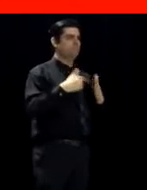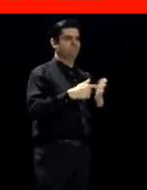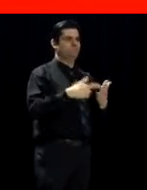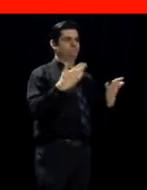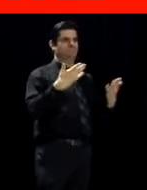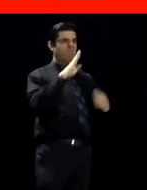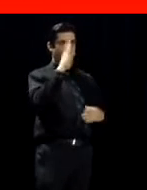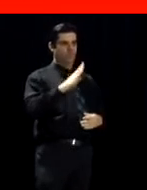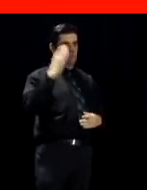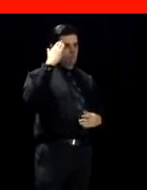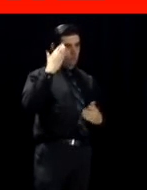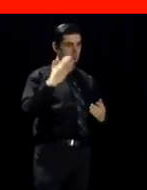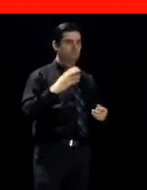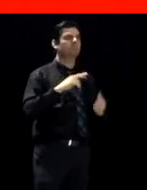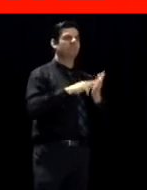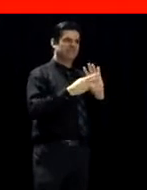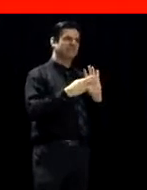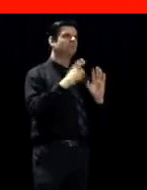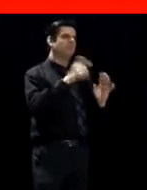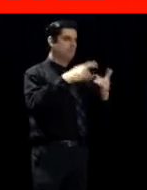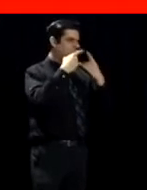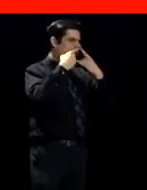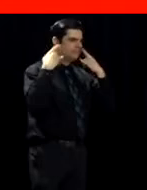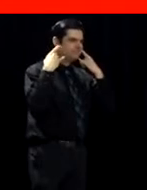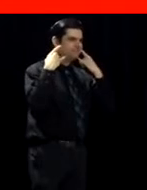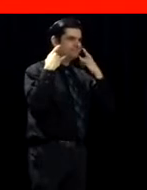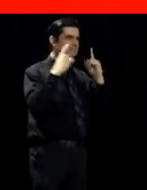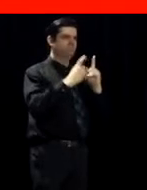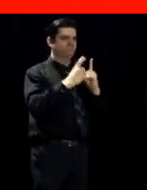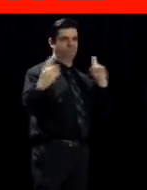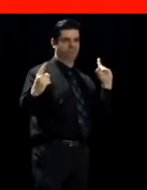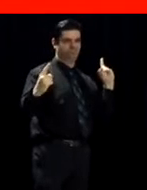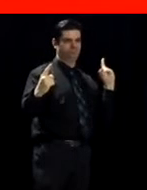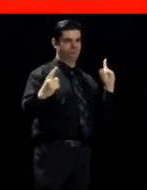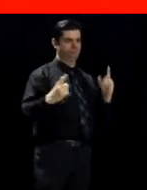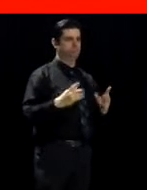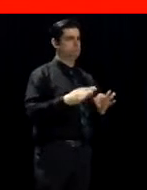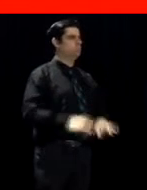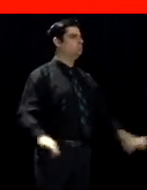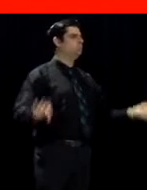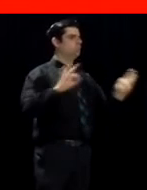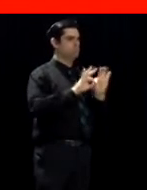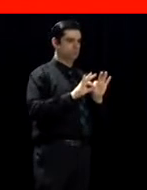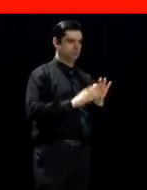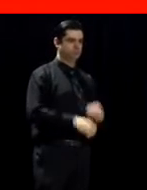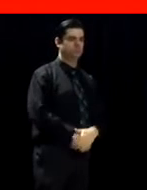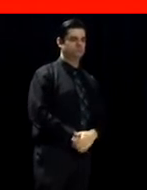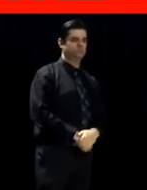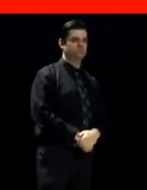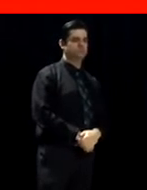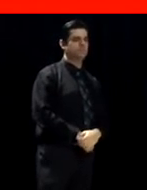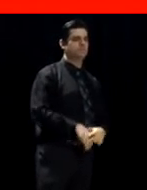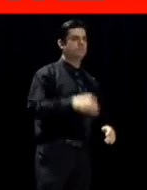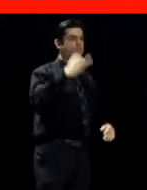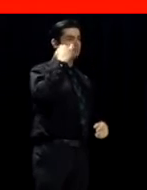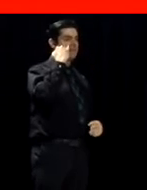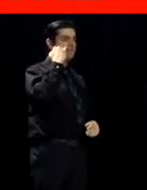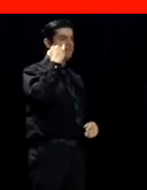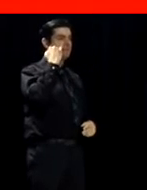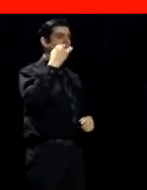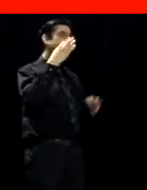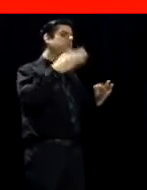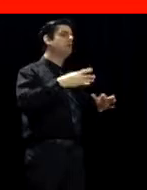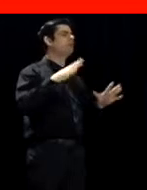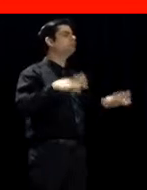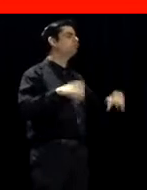certainly, we want people to be cognizant of this as they're having barbecues, small gatherings,